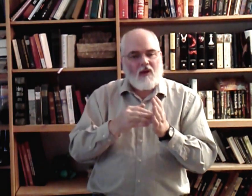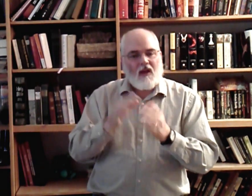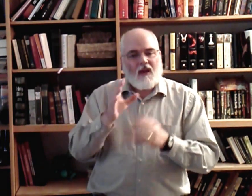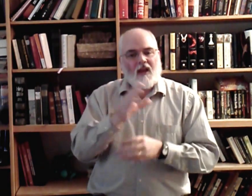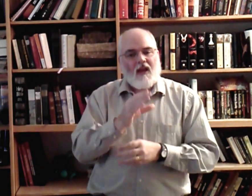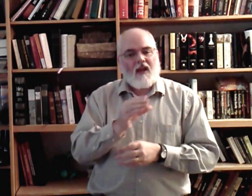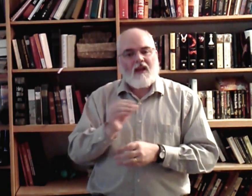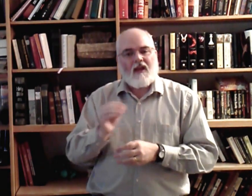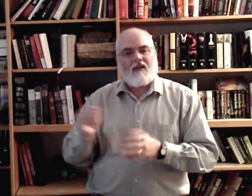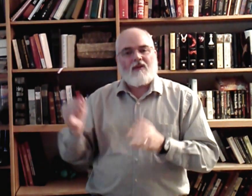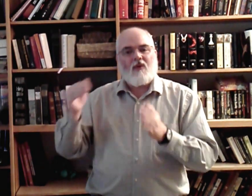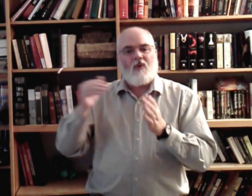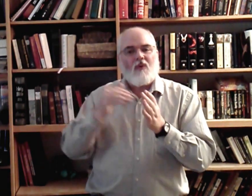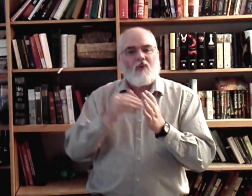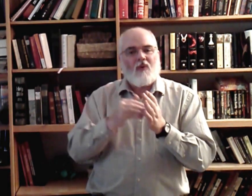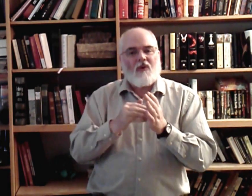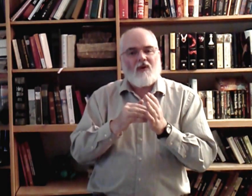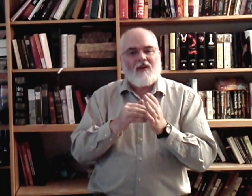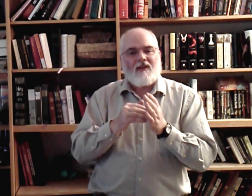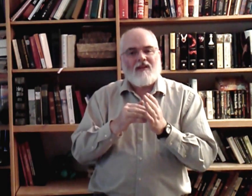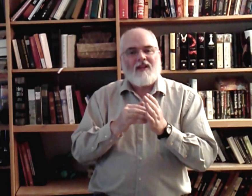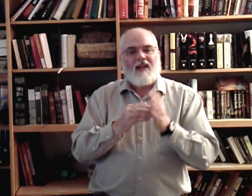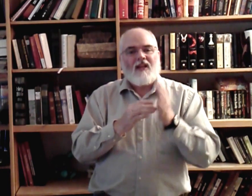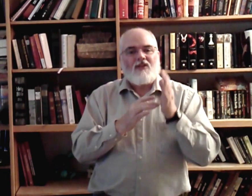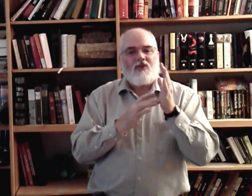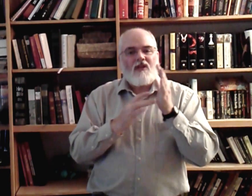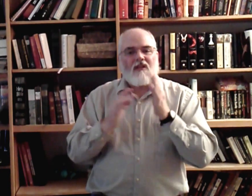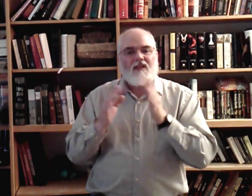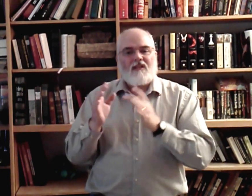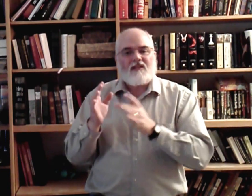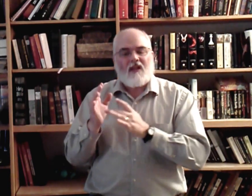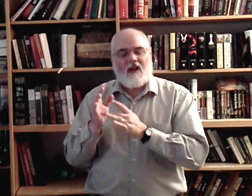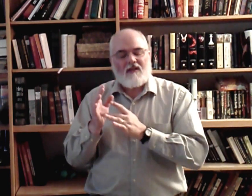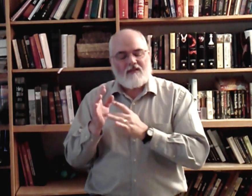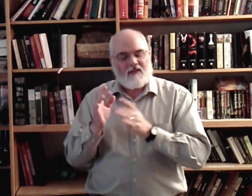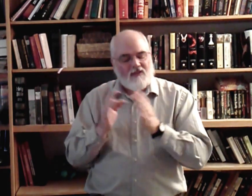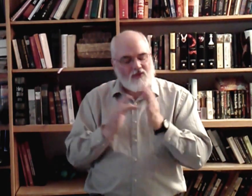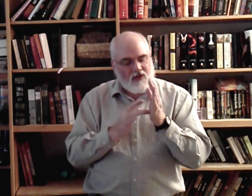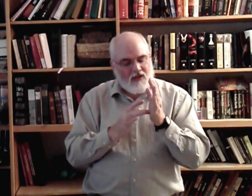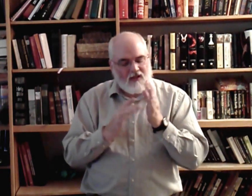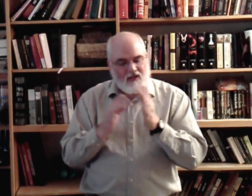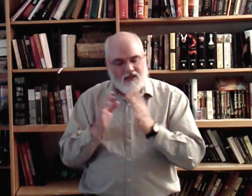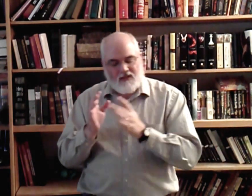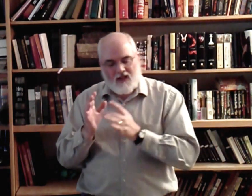and o'er. Jesus, Jesus,